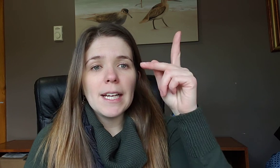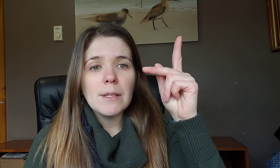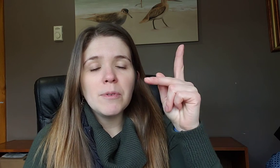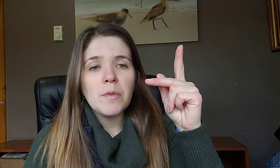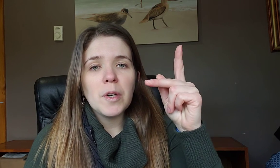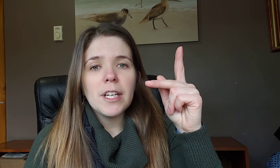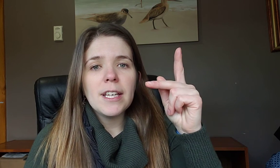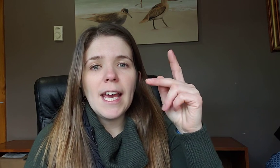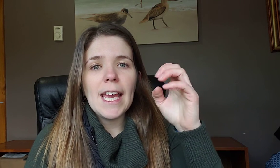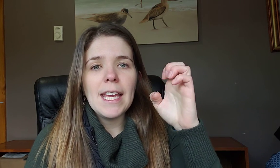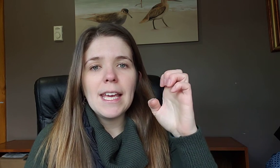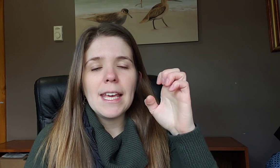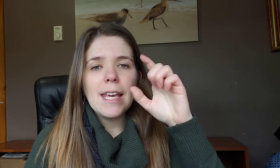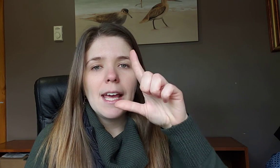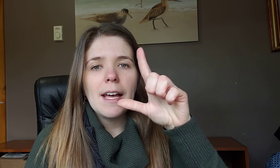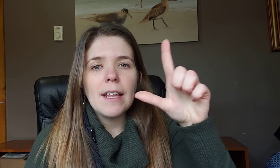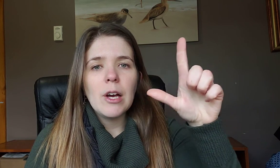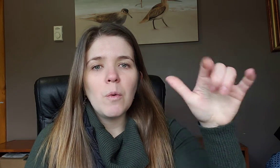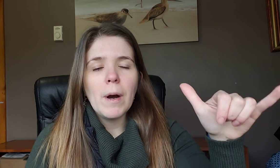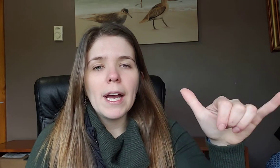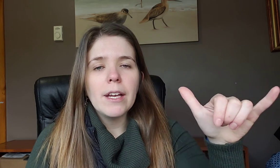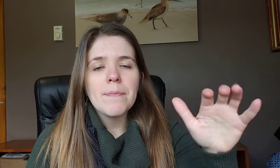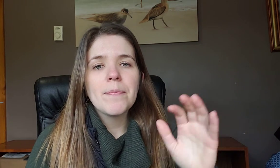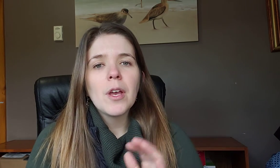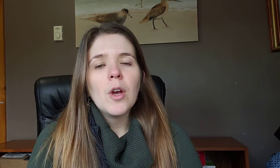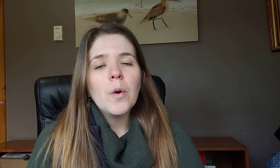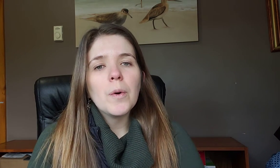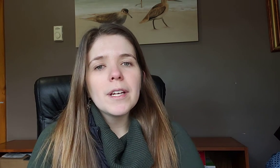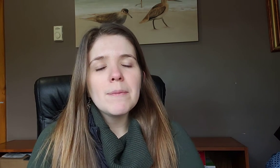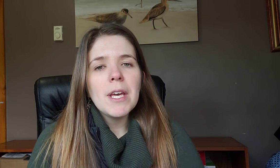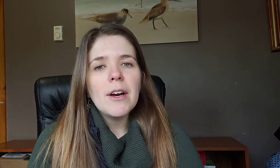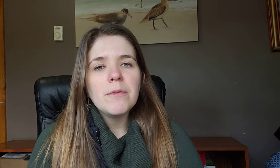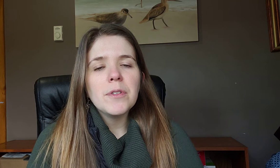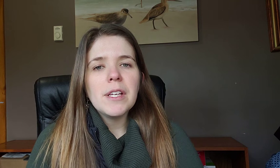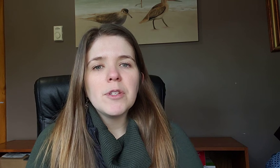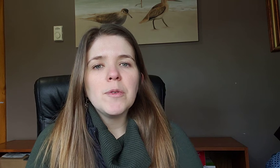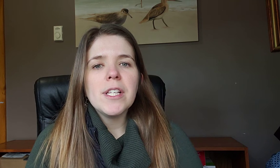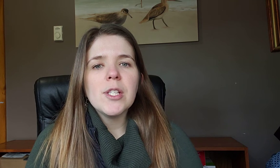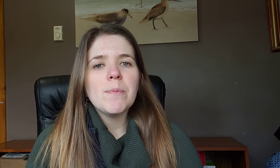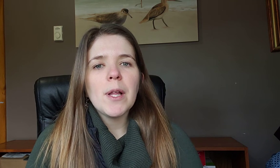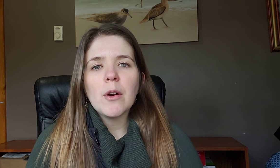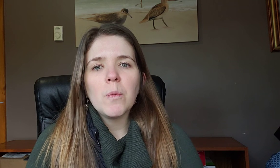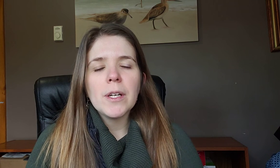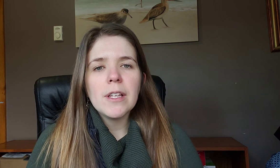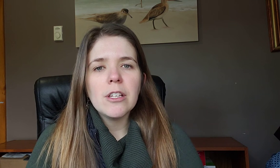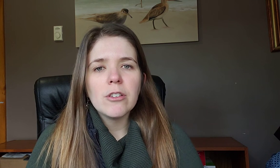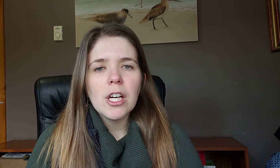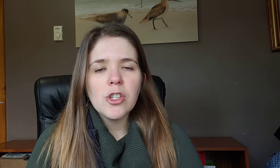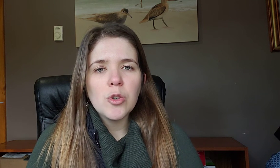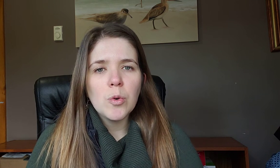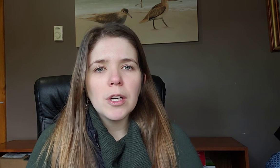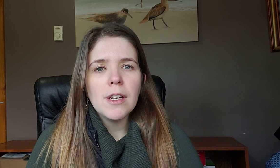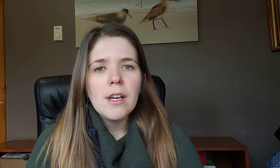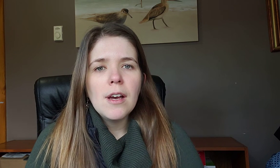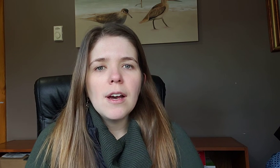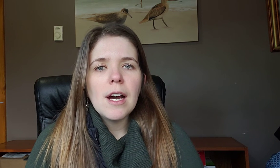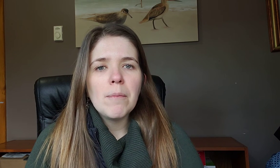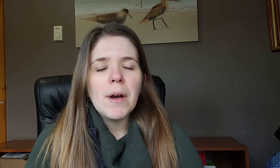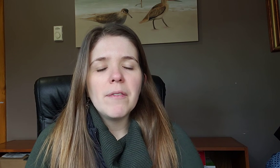I did before k e l l y or it can be helpful if you need to spell out a word that you're not sure of